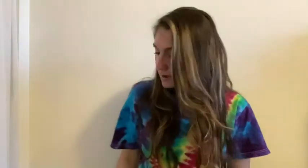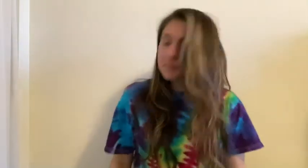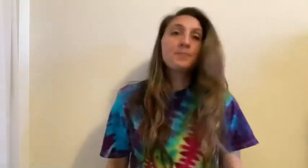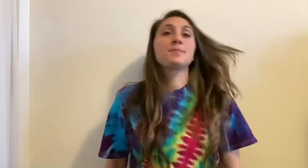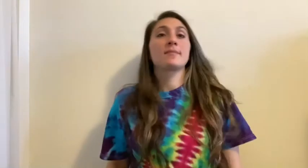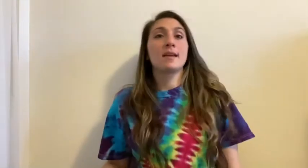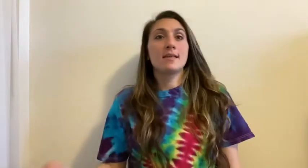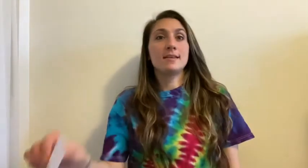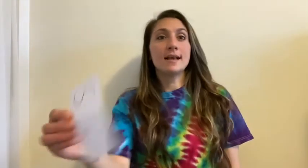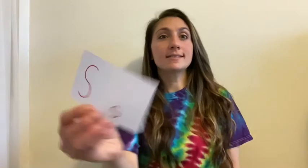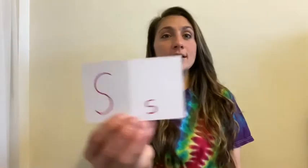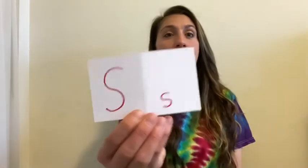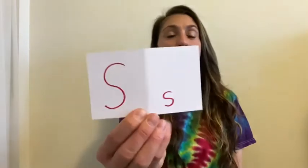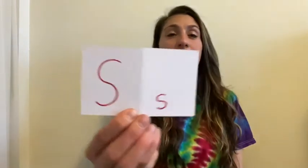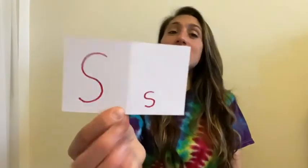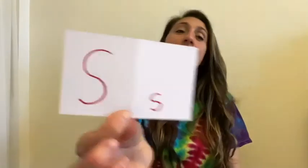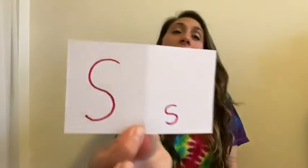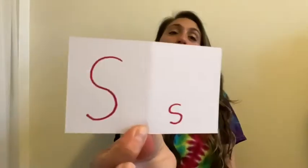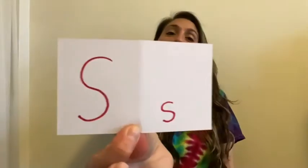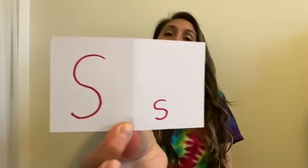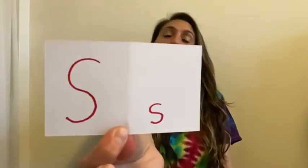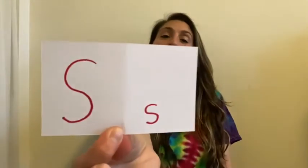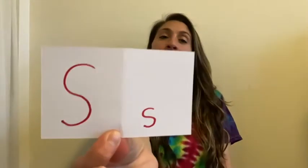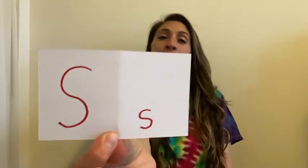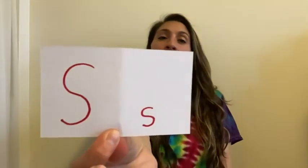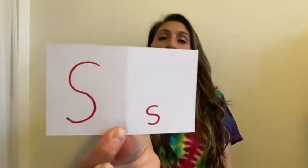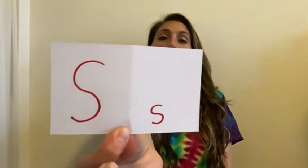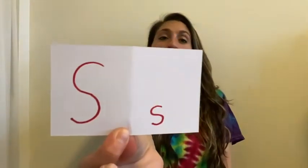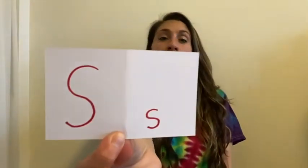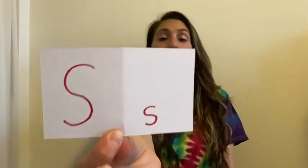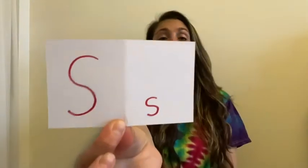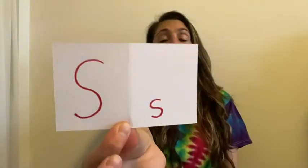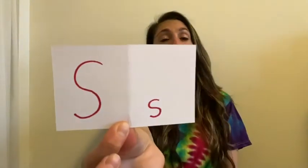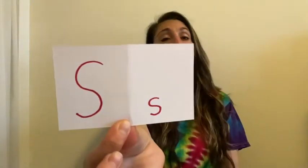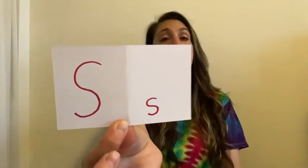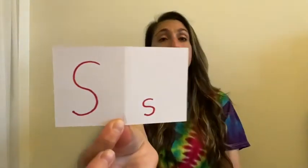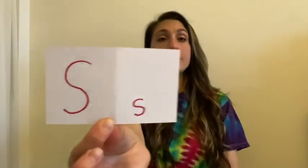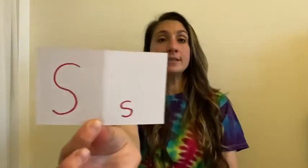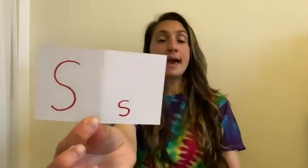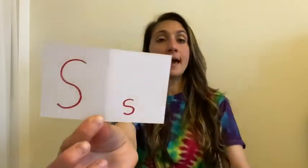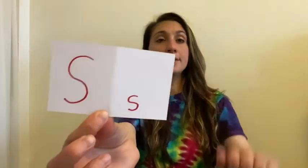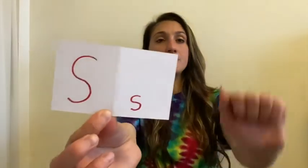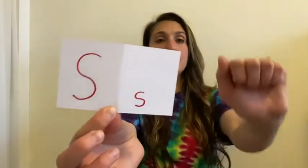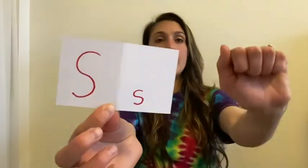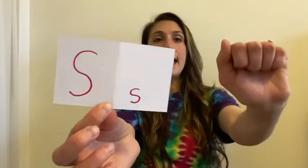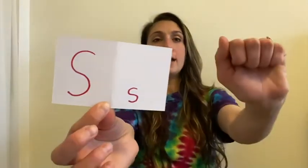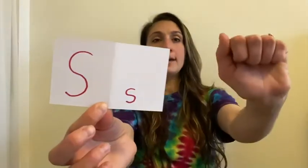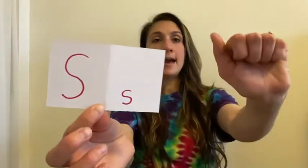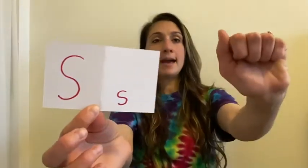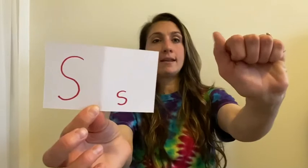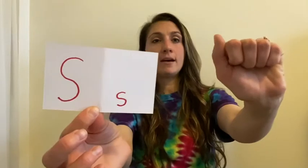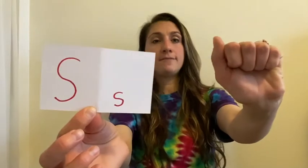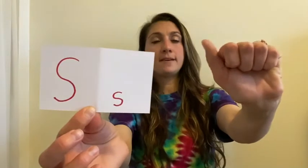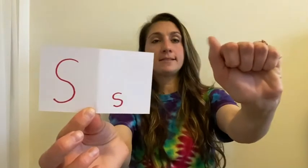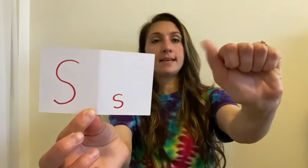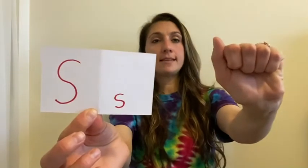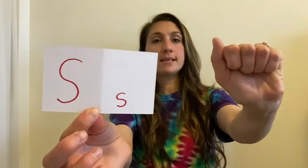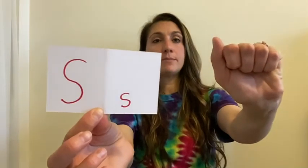Okay, the next letter I have is S. S is very similar to A. So for A, we had a fist like this, but